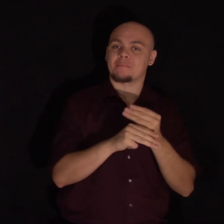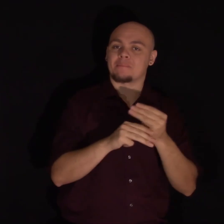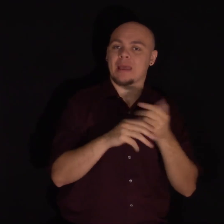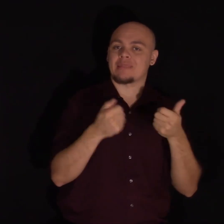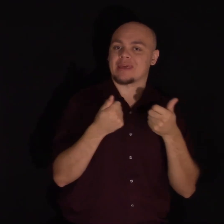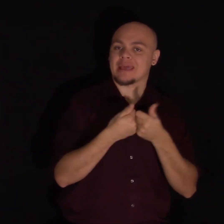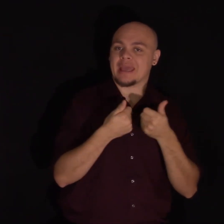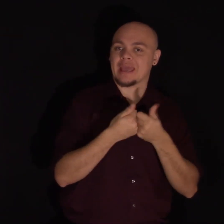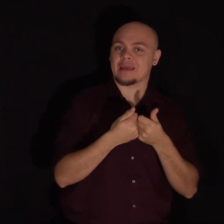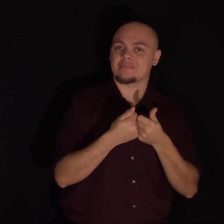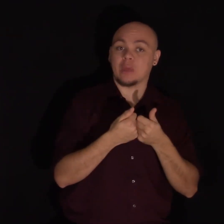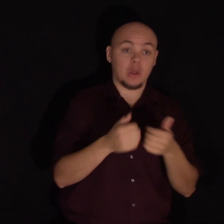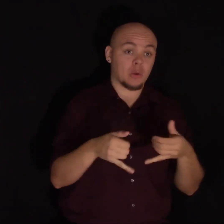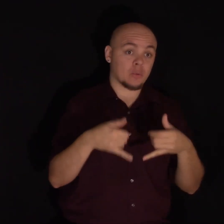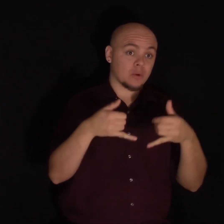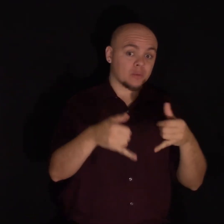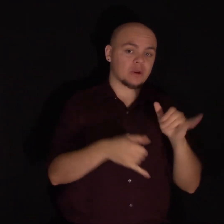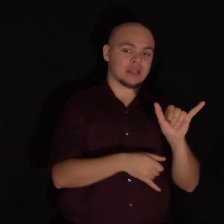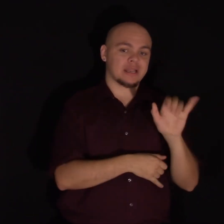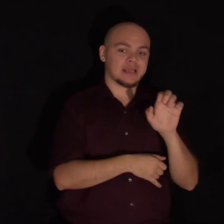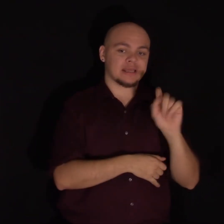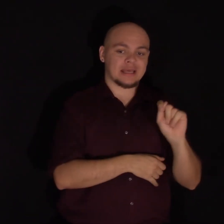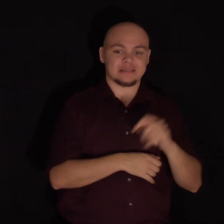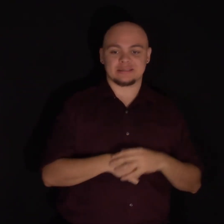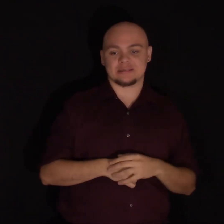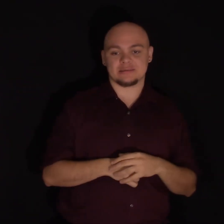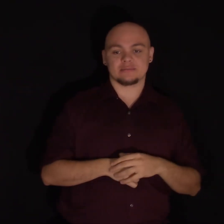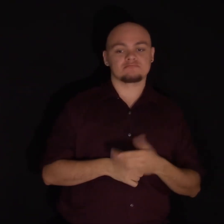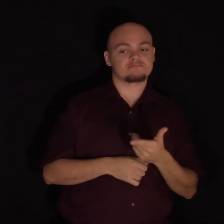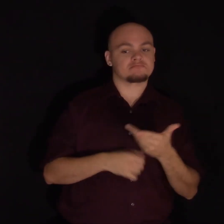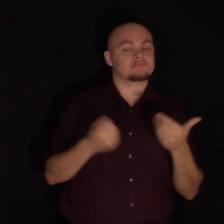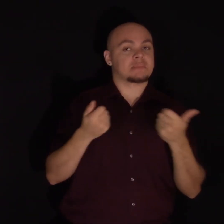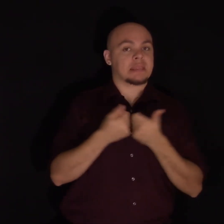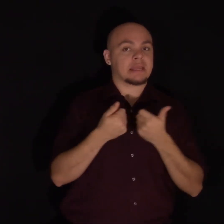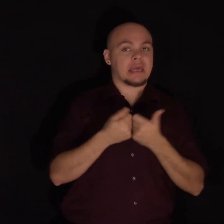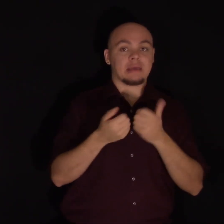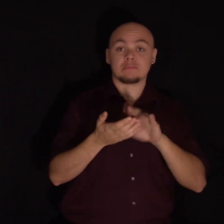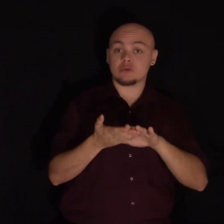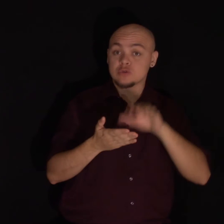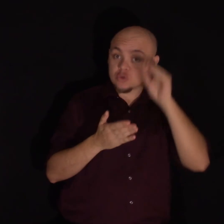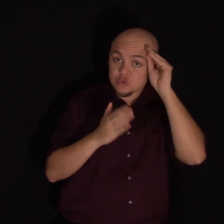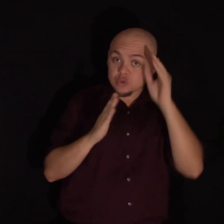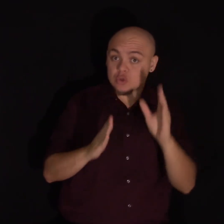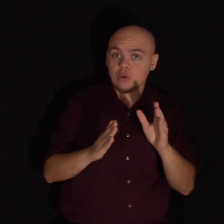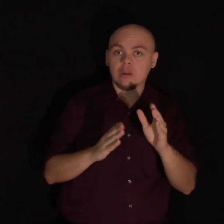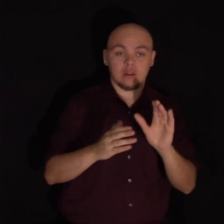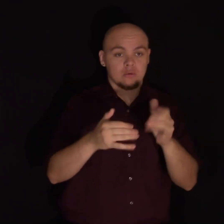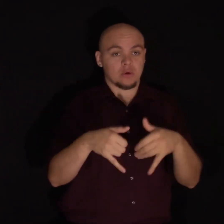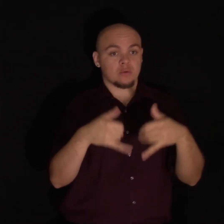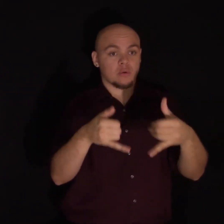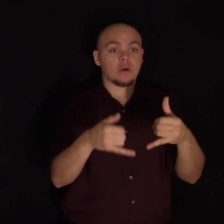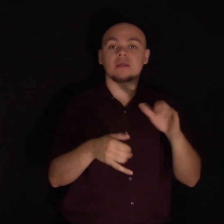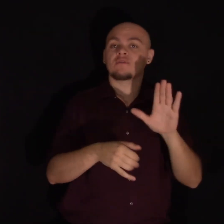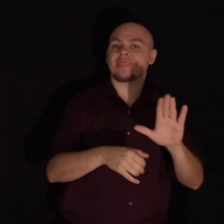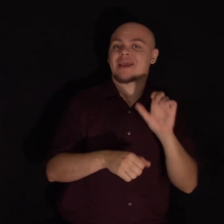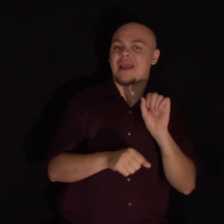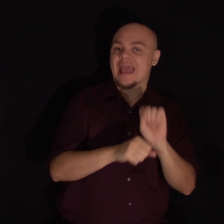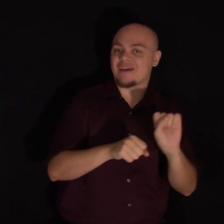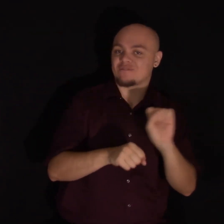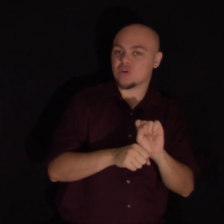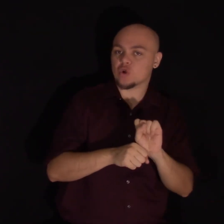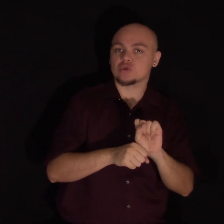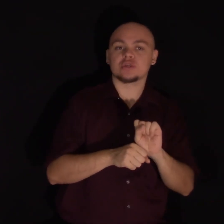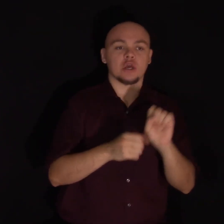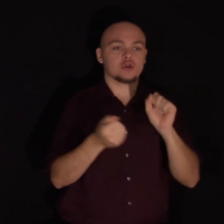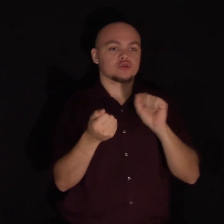rewarded Yet. In this game, students were rewarded for effort, strategy, and progress.